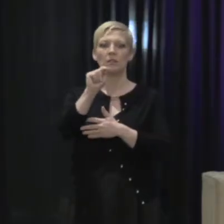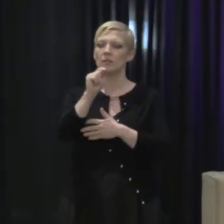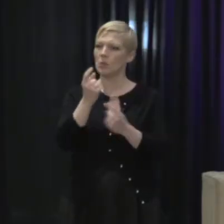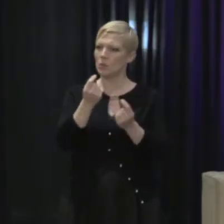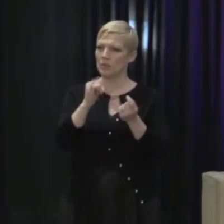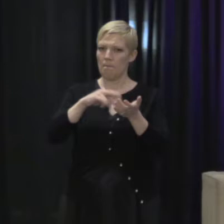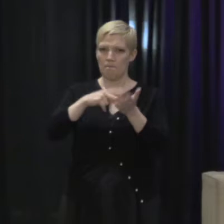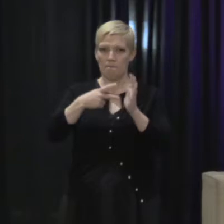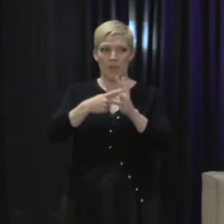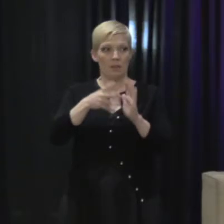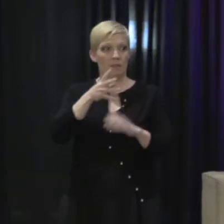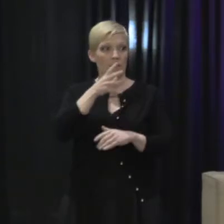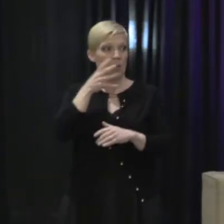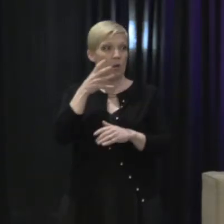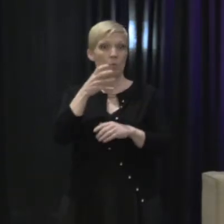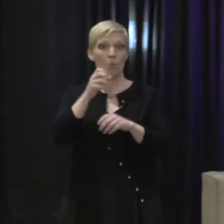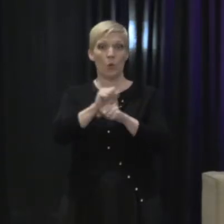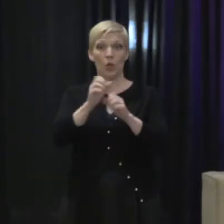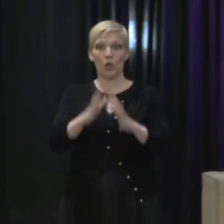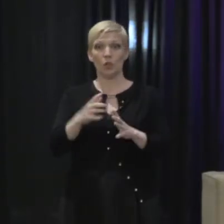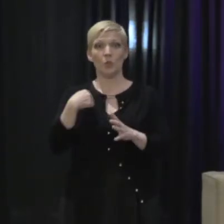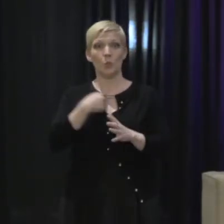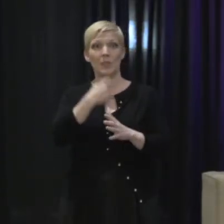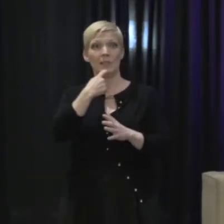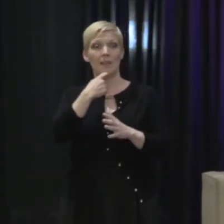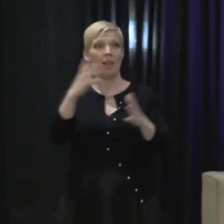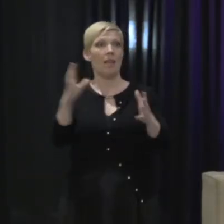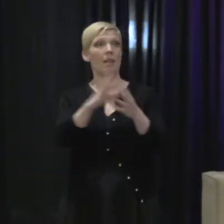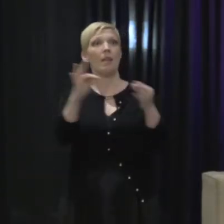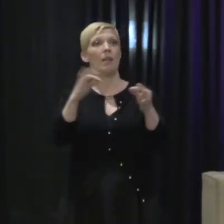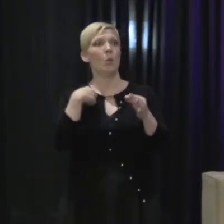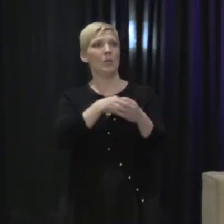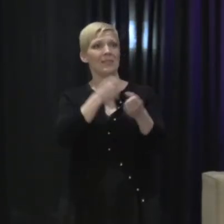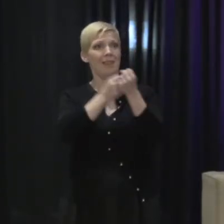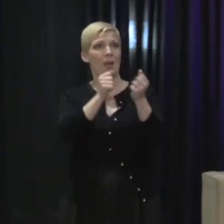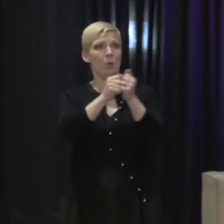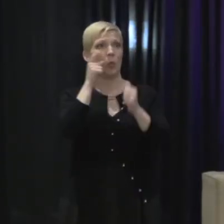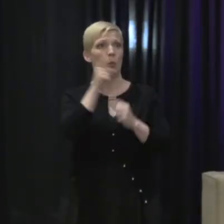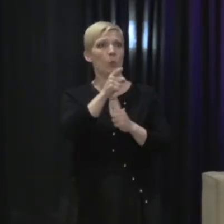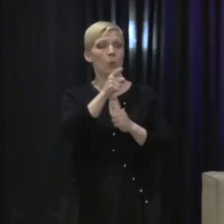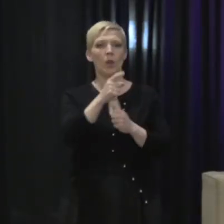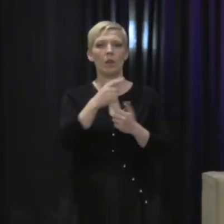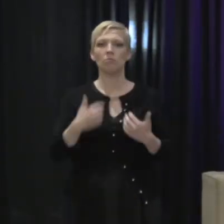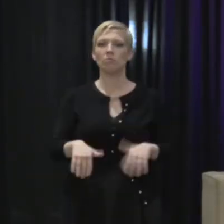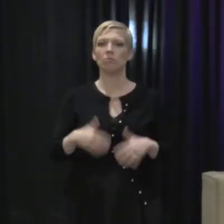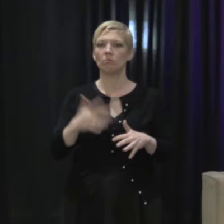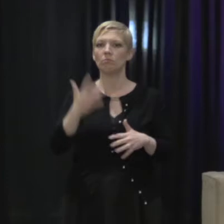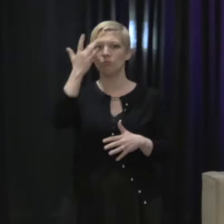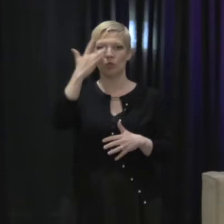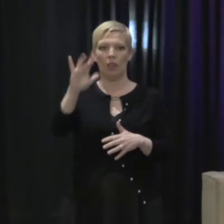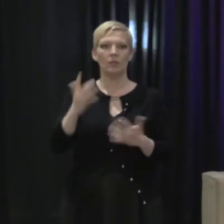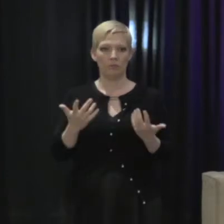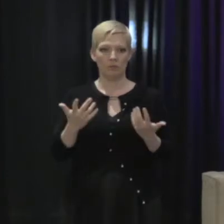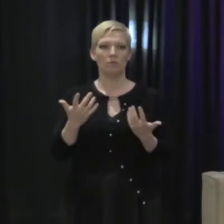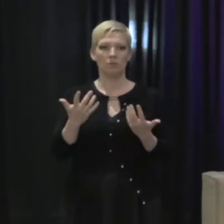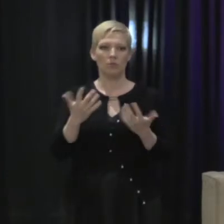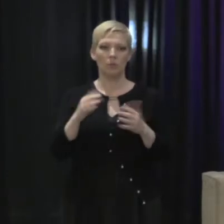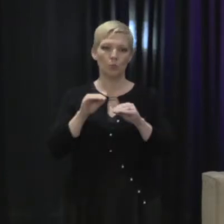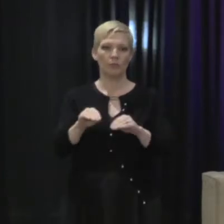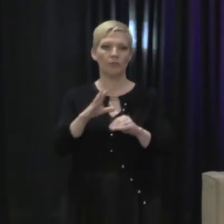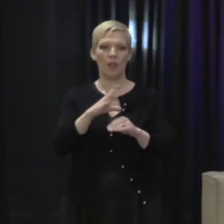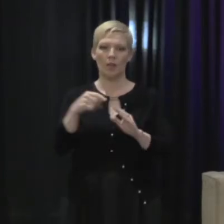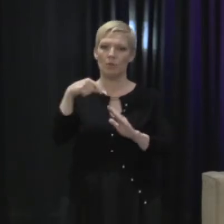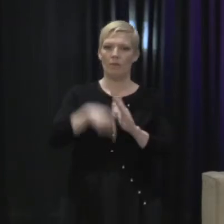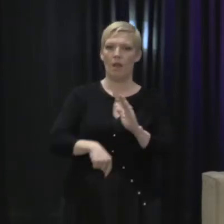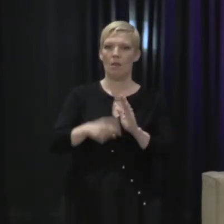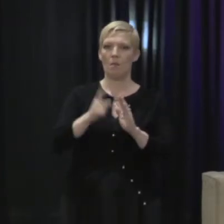workers saying we stand with you, right? What a brilliant move, what a profound moment. And